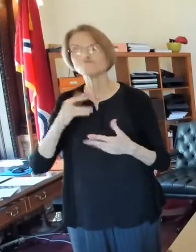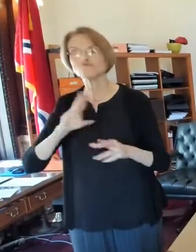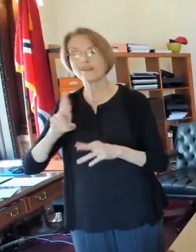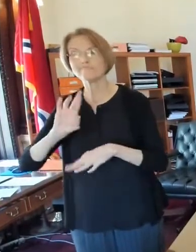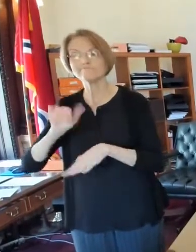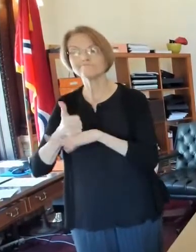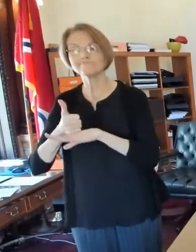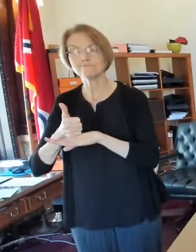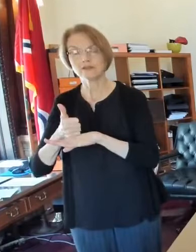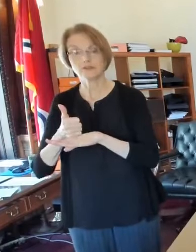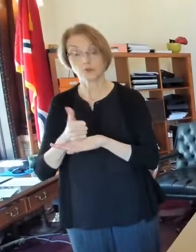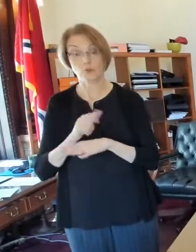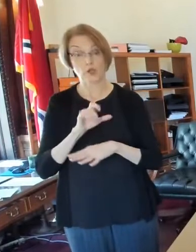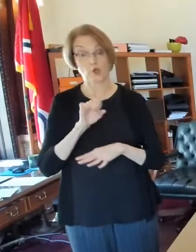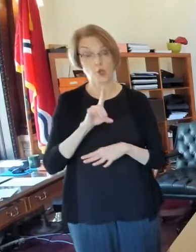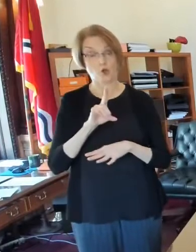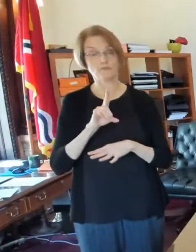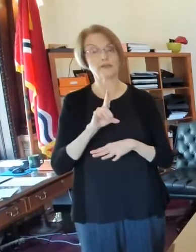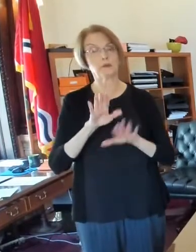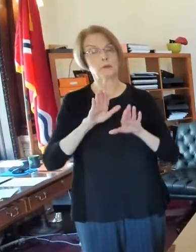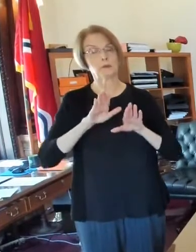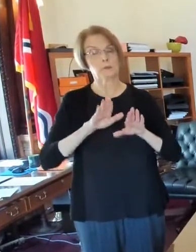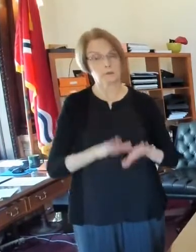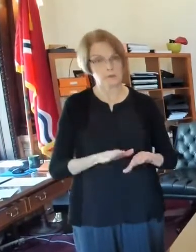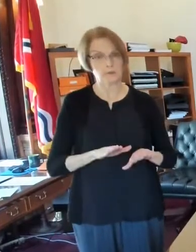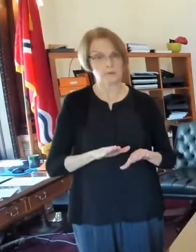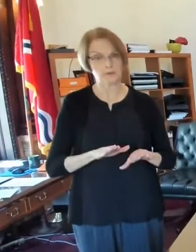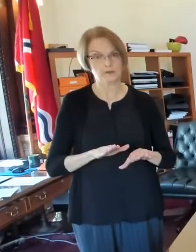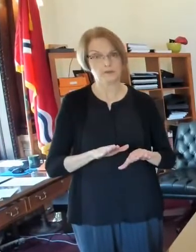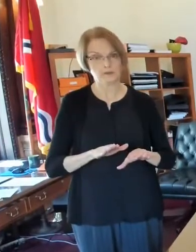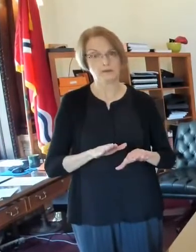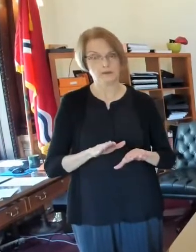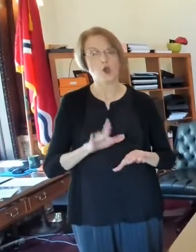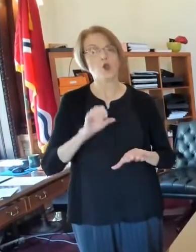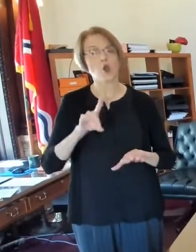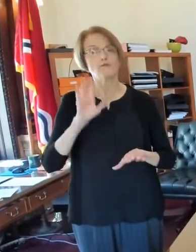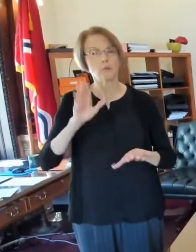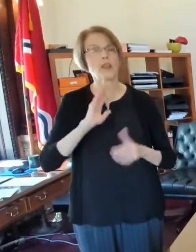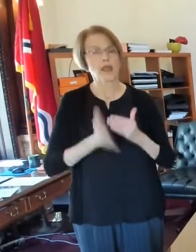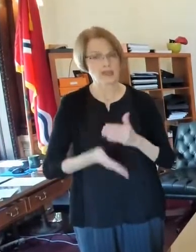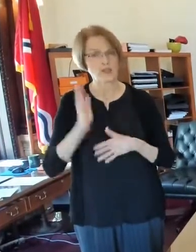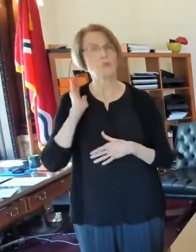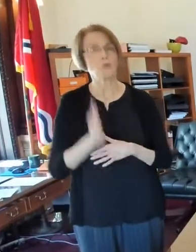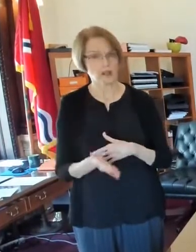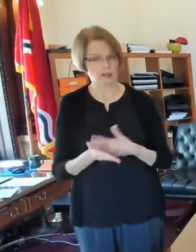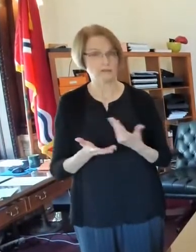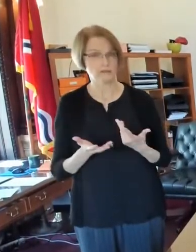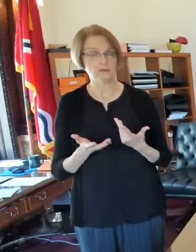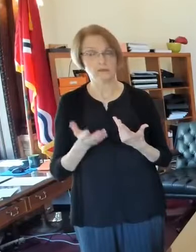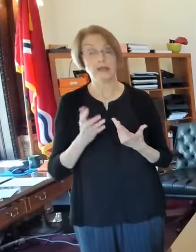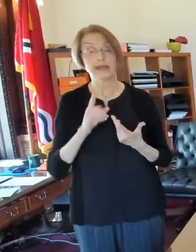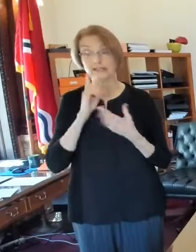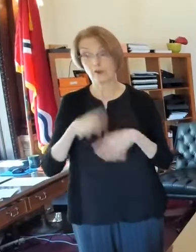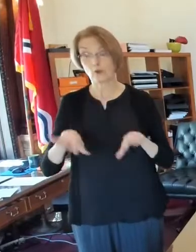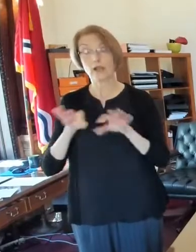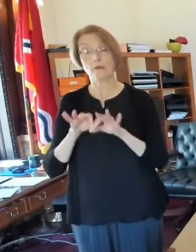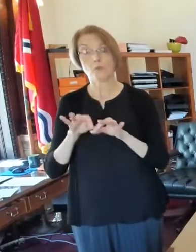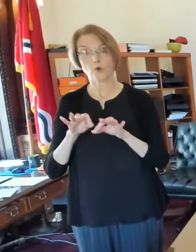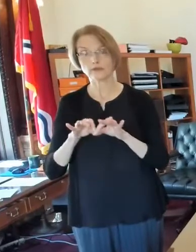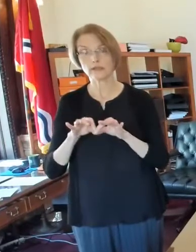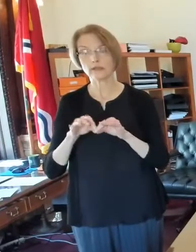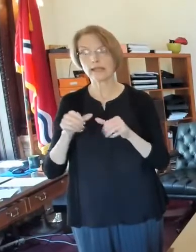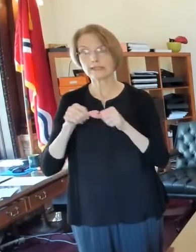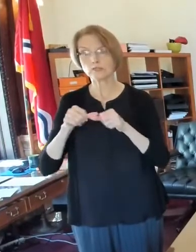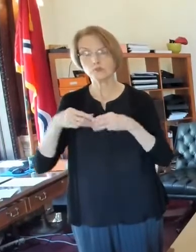on the other side of this, um, because we will get to the other side of this. And it's very important that the marketing